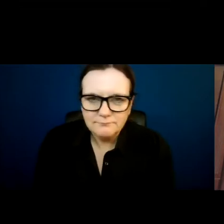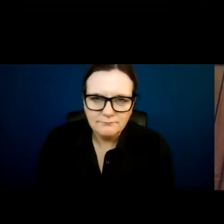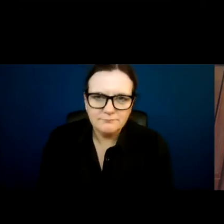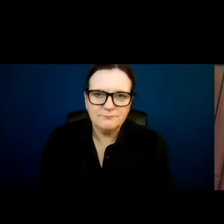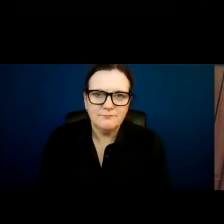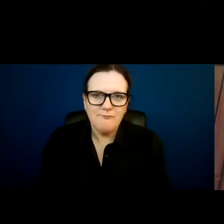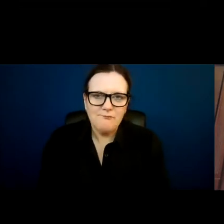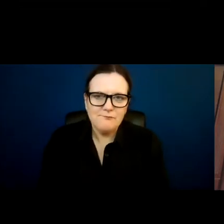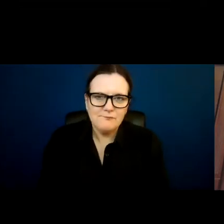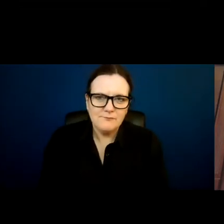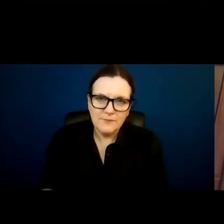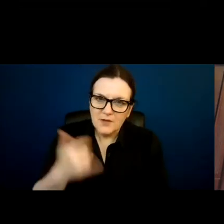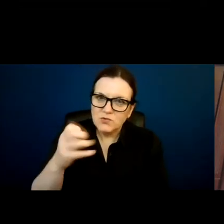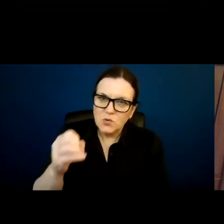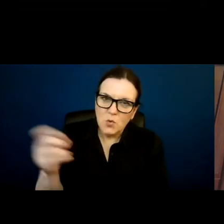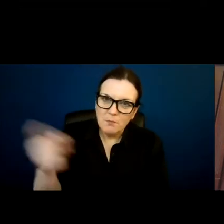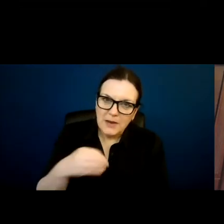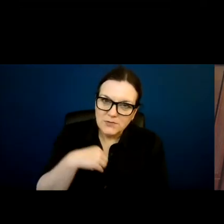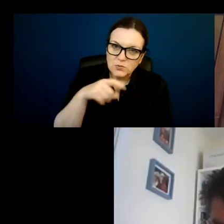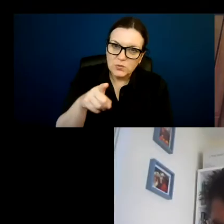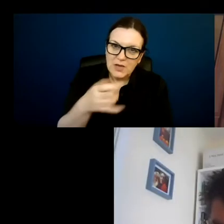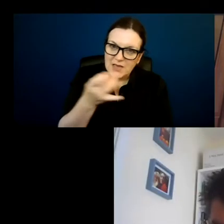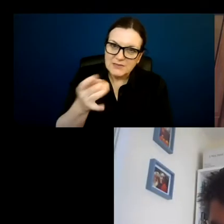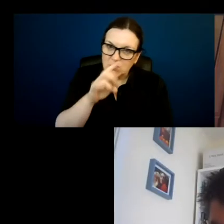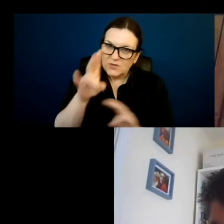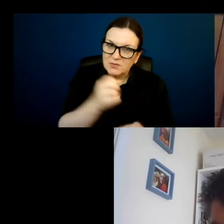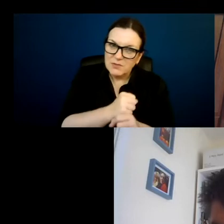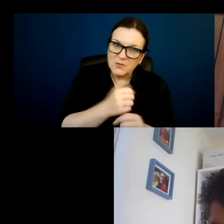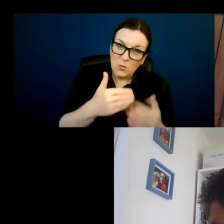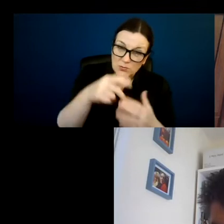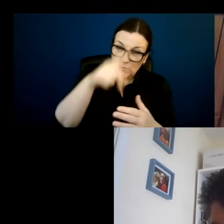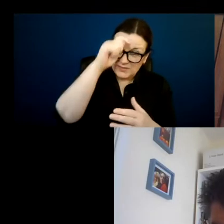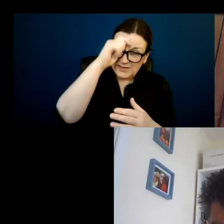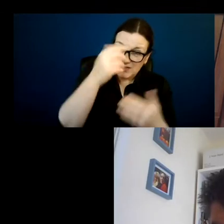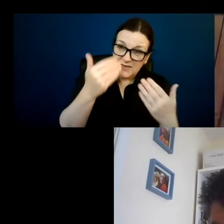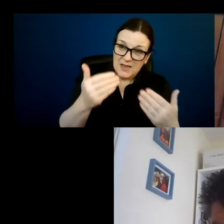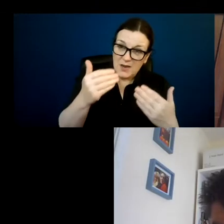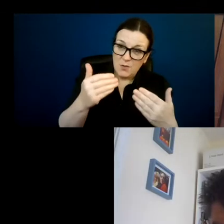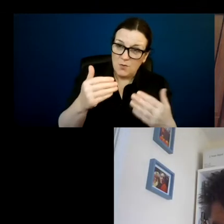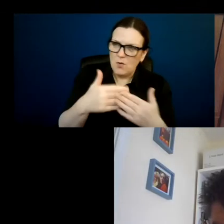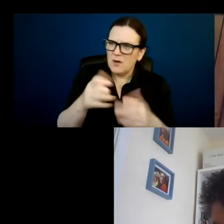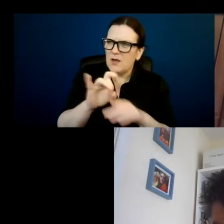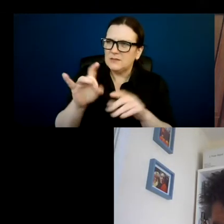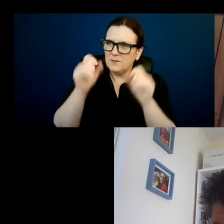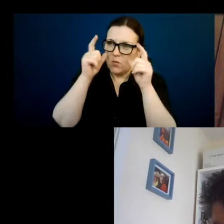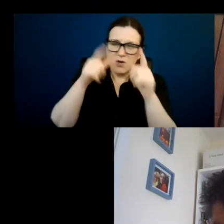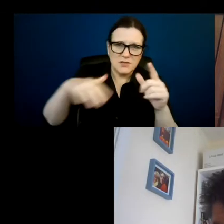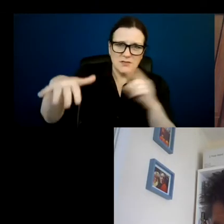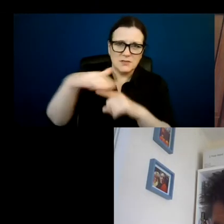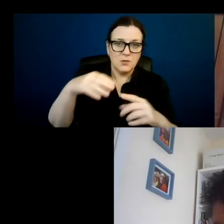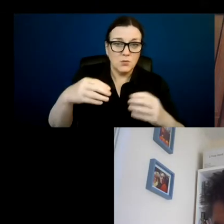to you to ask a question that we raised earlier? What do you think the current level of awareness is amongst your own